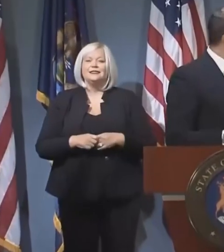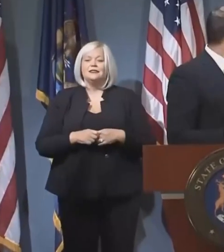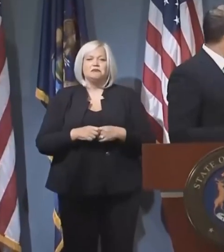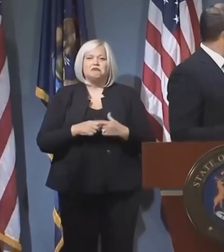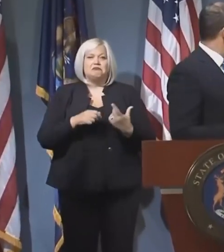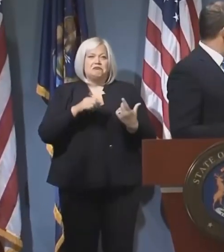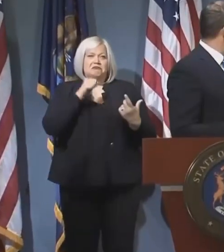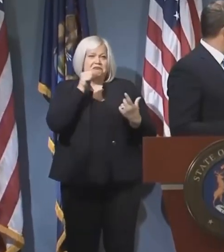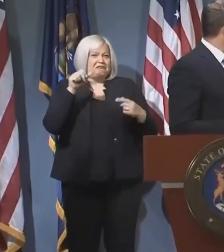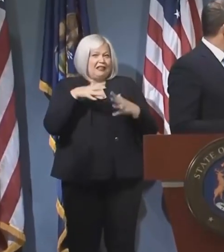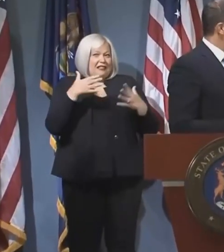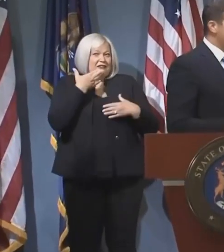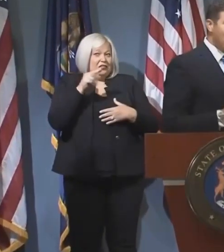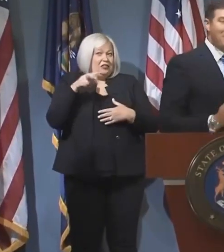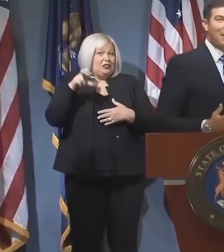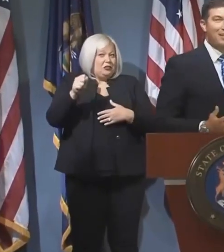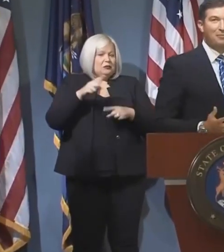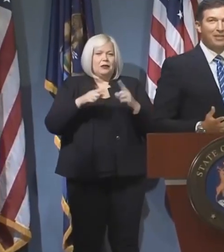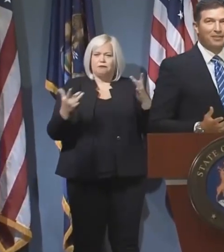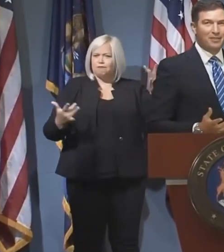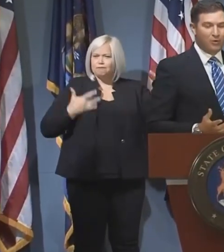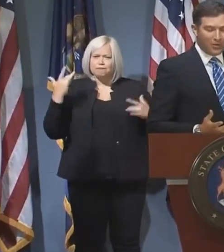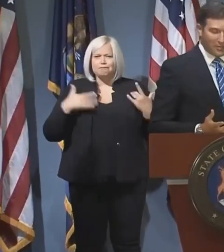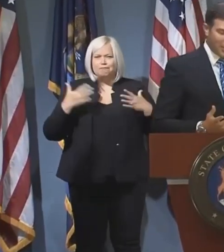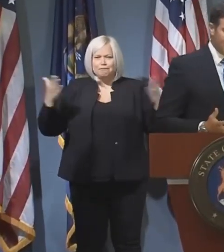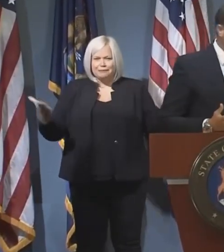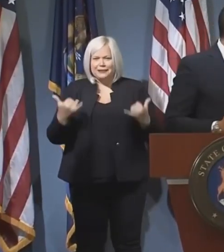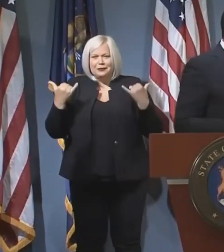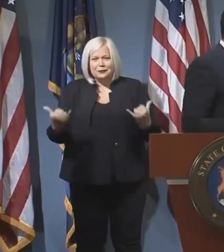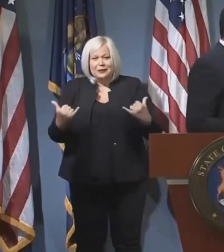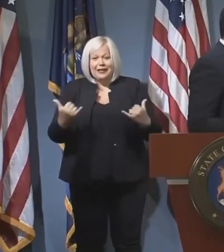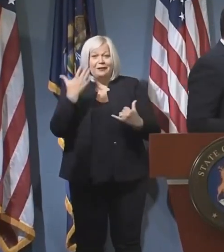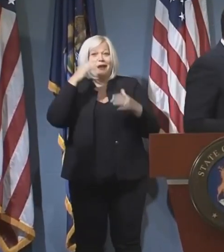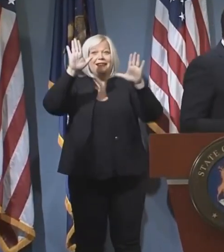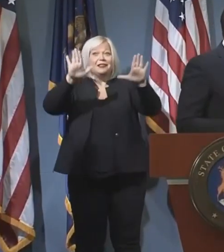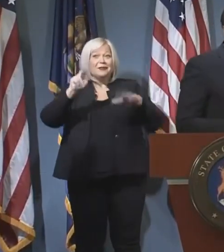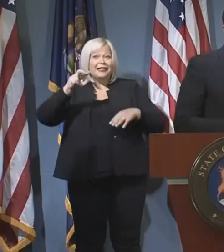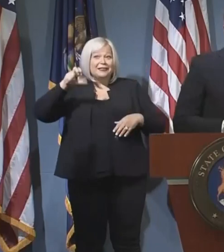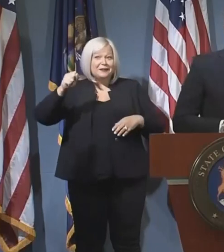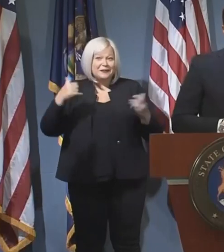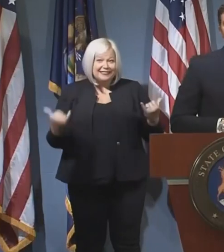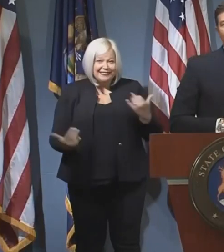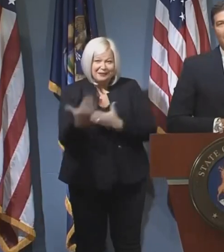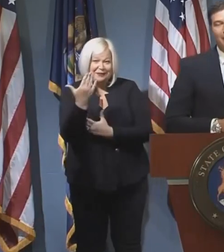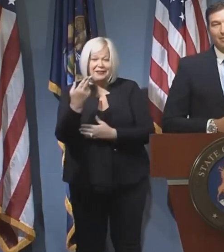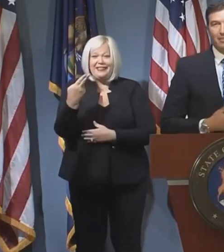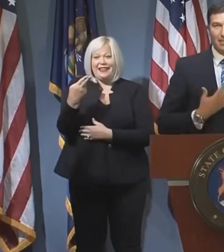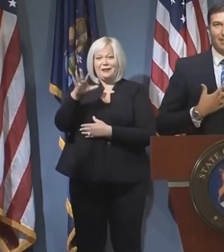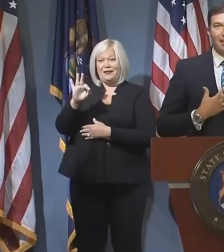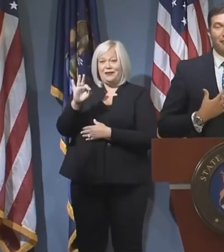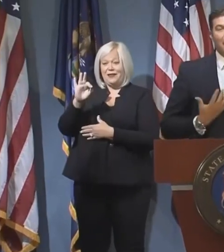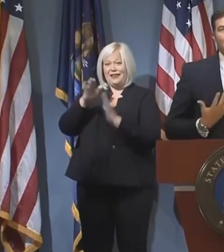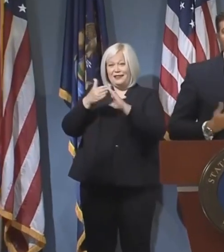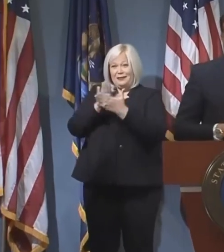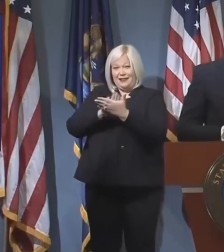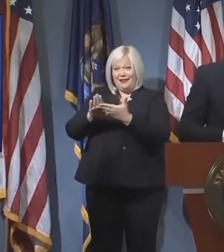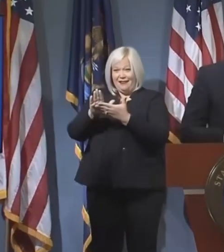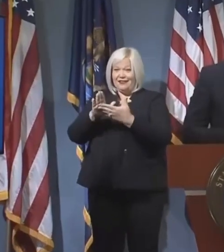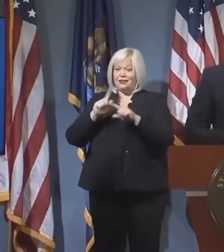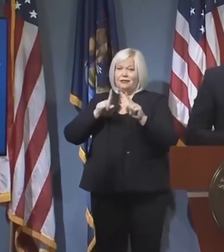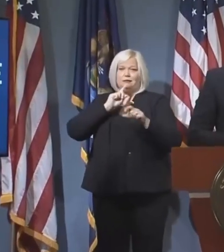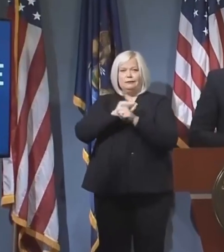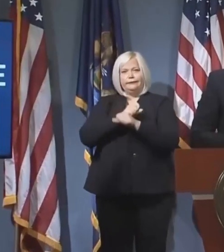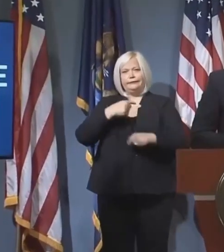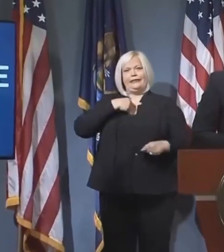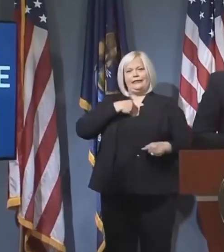There hasn't been a lot of good news since then, but I'm so excited to be here this morning because there's great news this morning. Henry Ford College, and frankly me